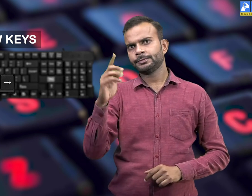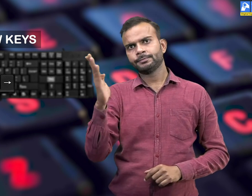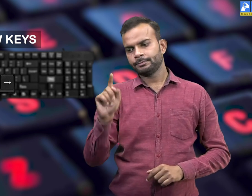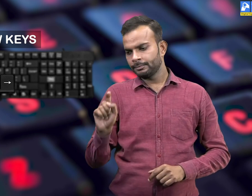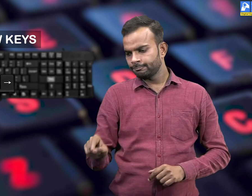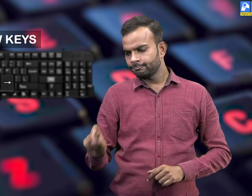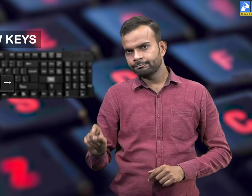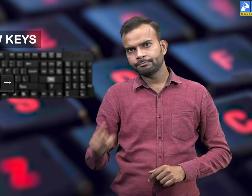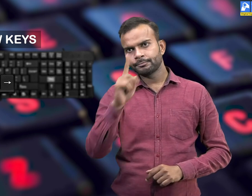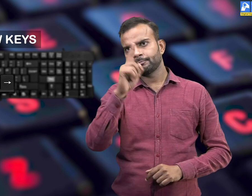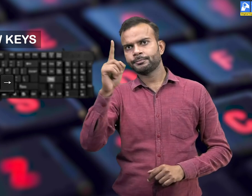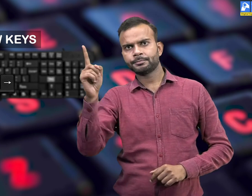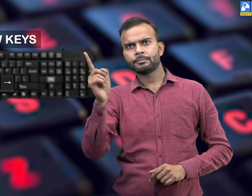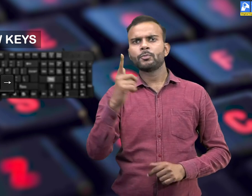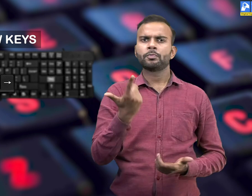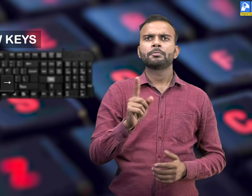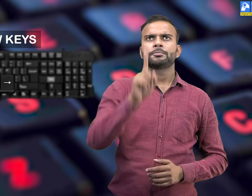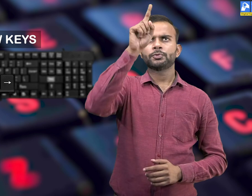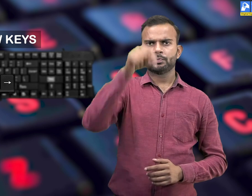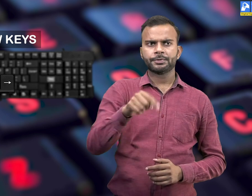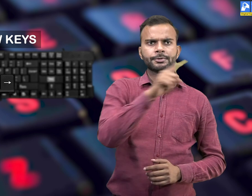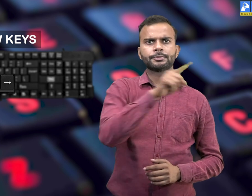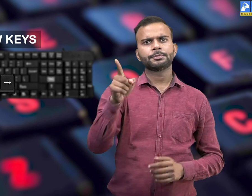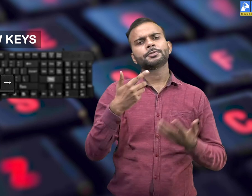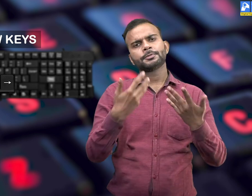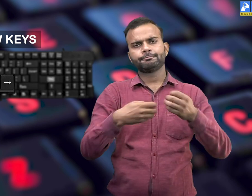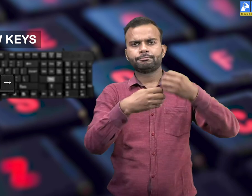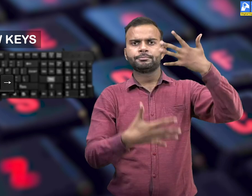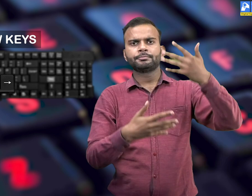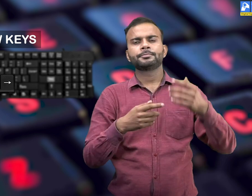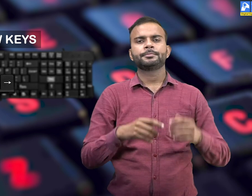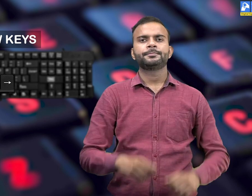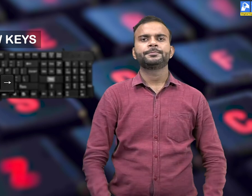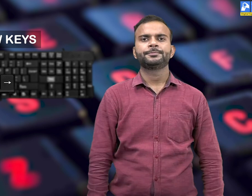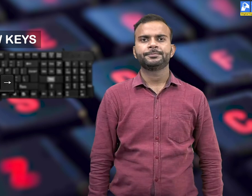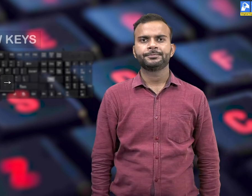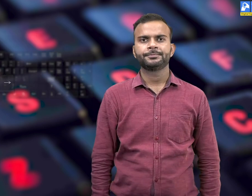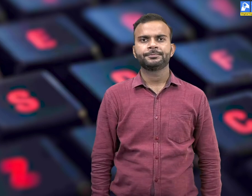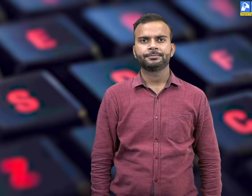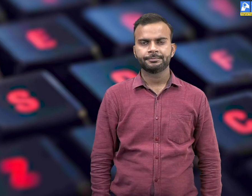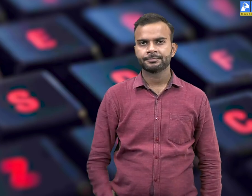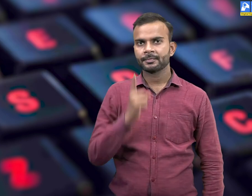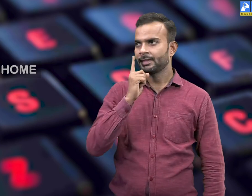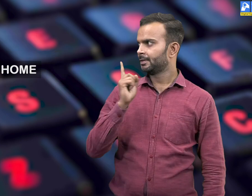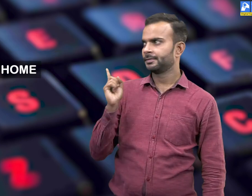press left arrow key and press right arrow key to move cursor on the right side.